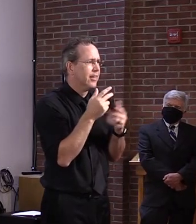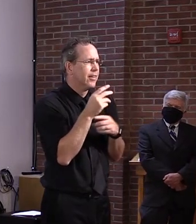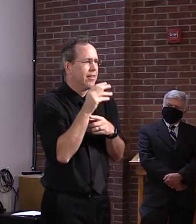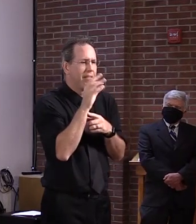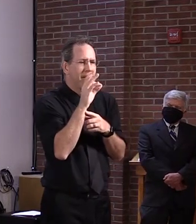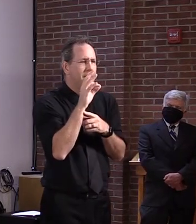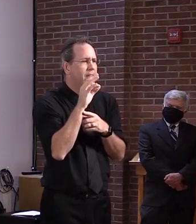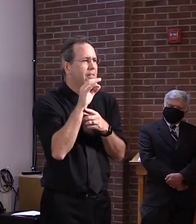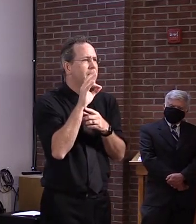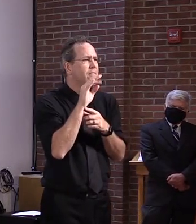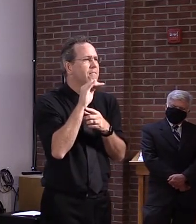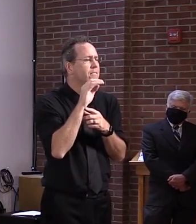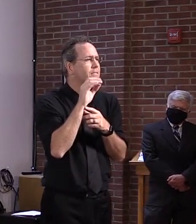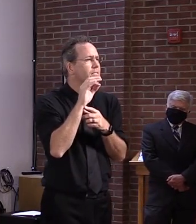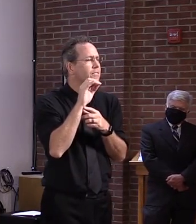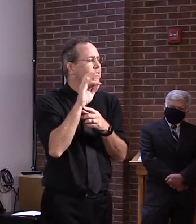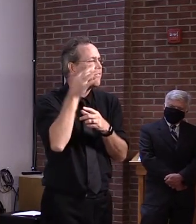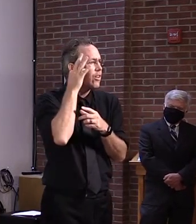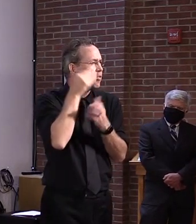there isn't an,